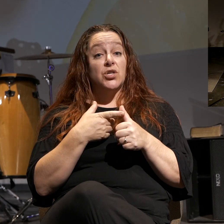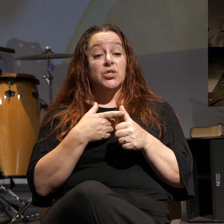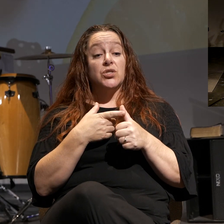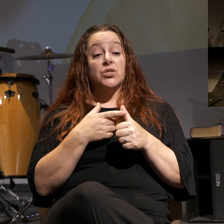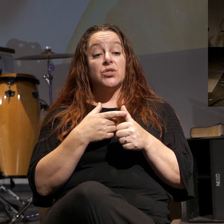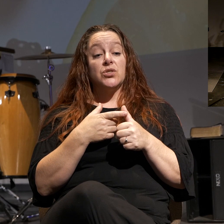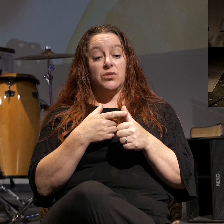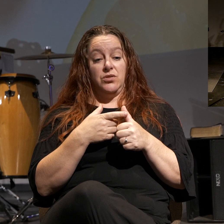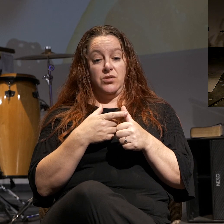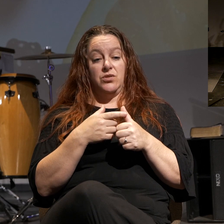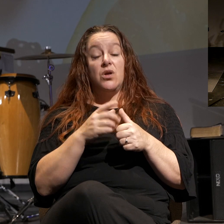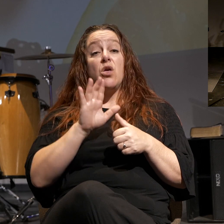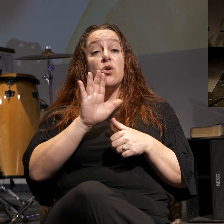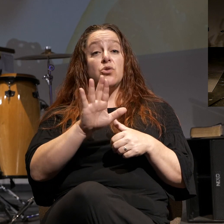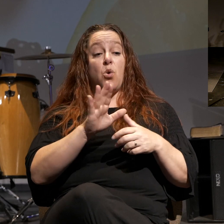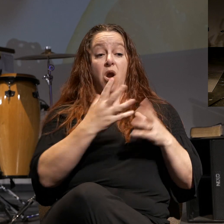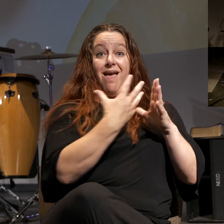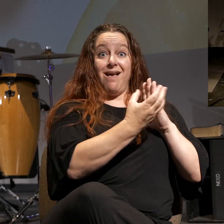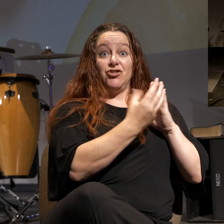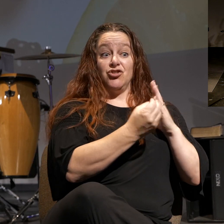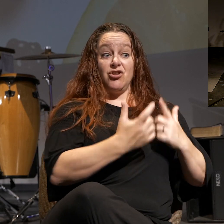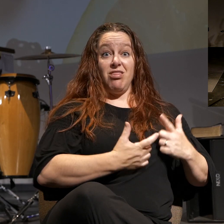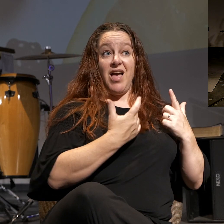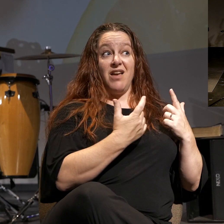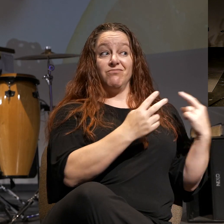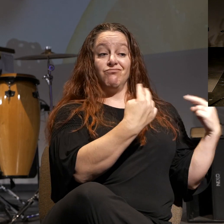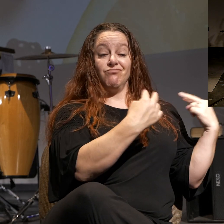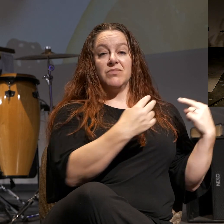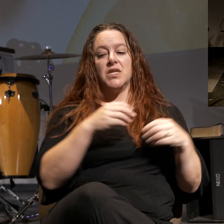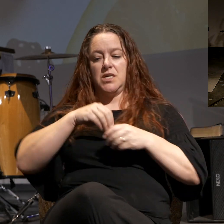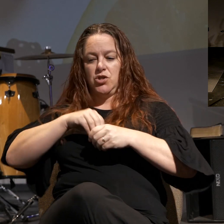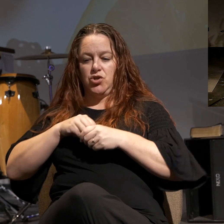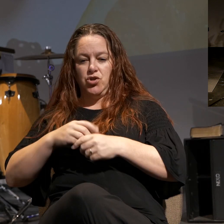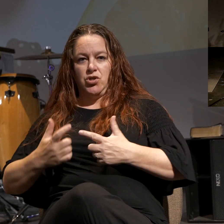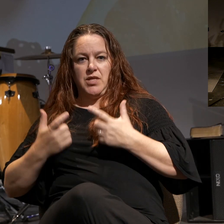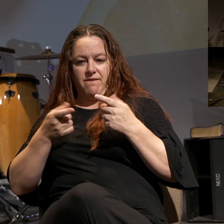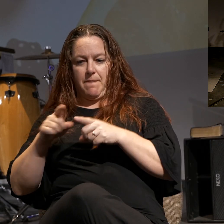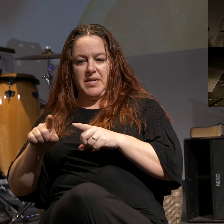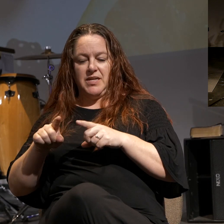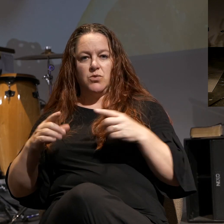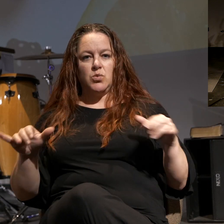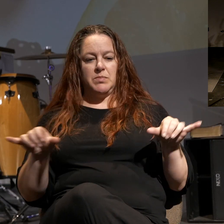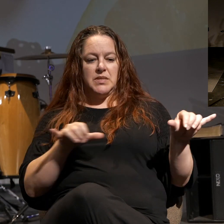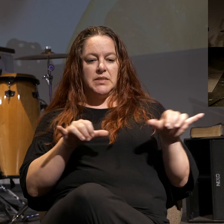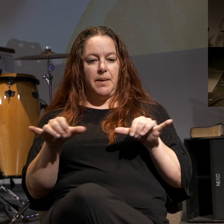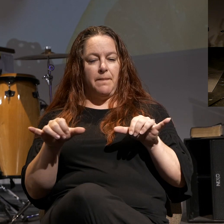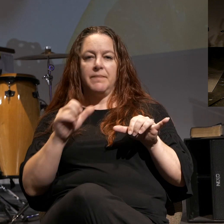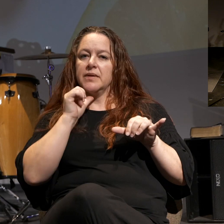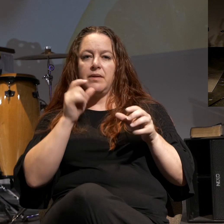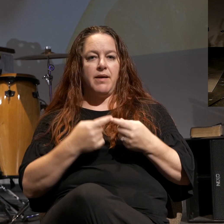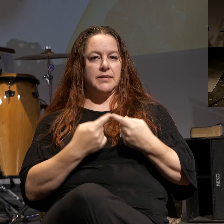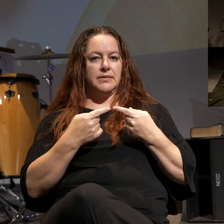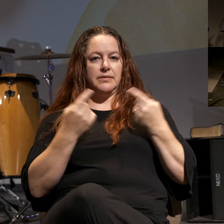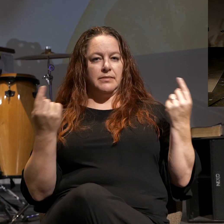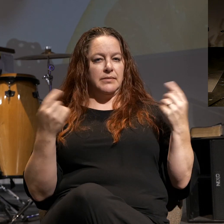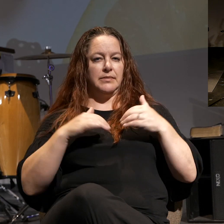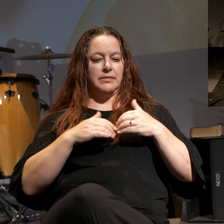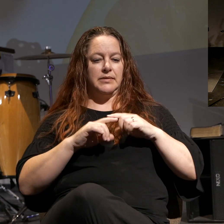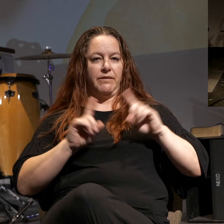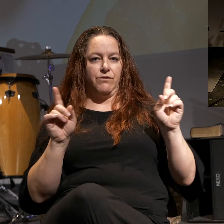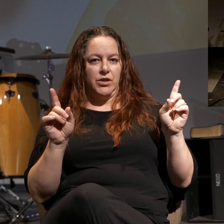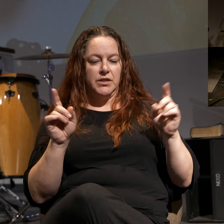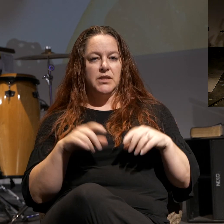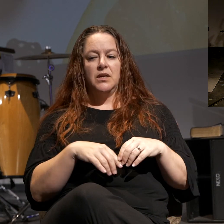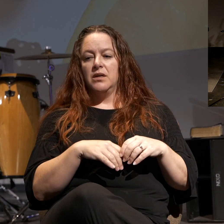internal and external life, what's going on inside of you versus what's going on outside of you. You won't have